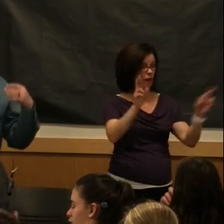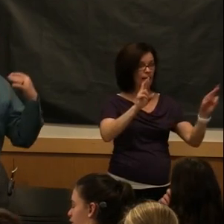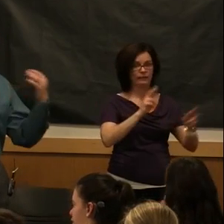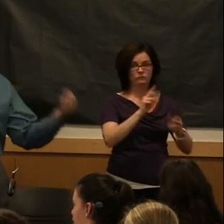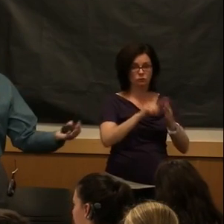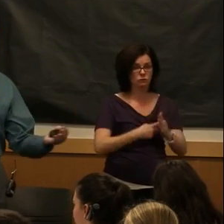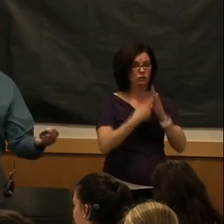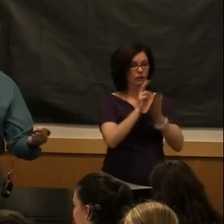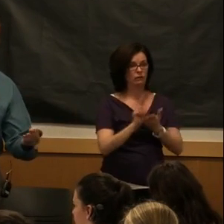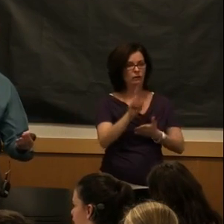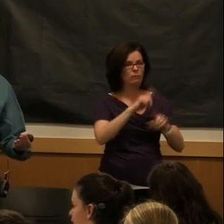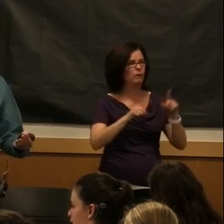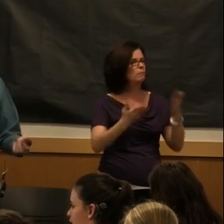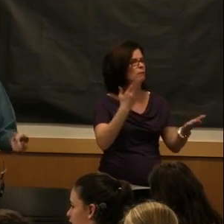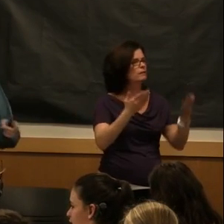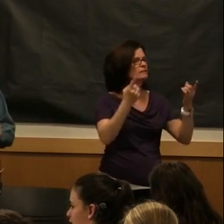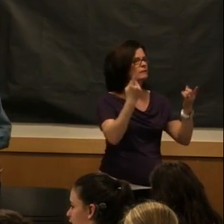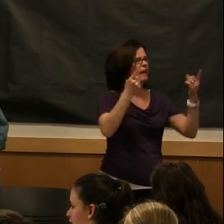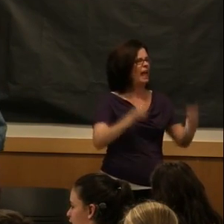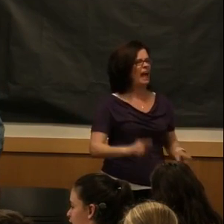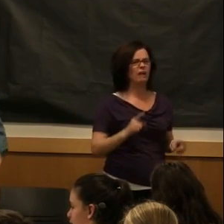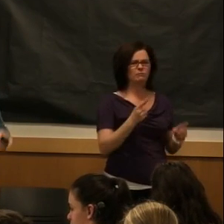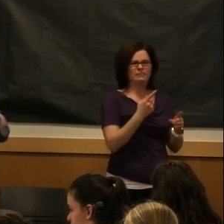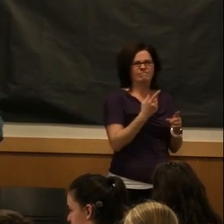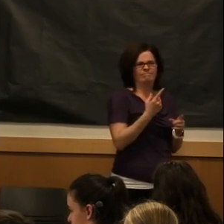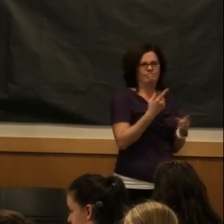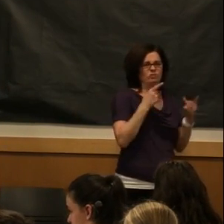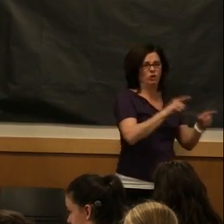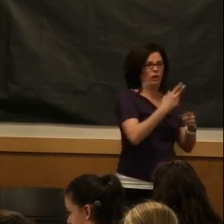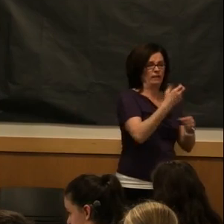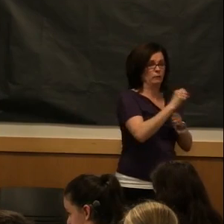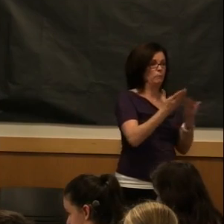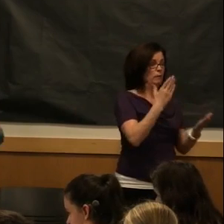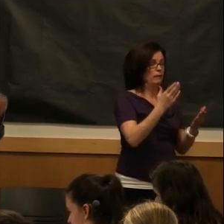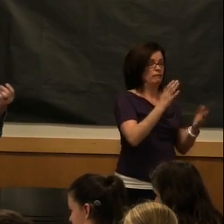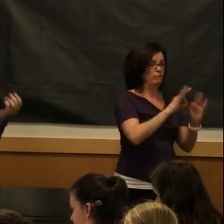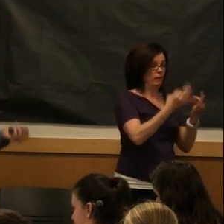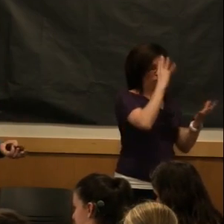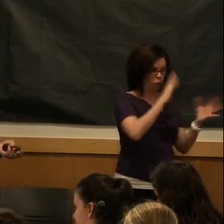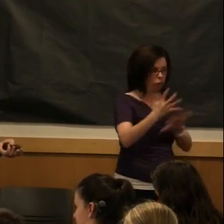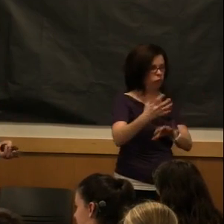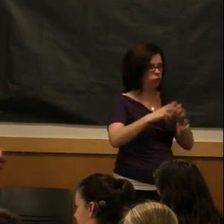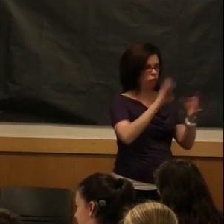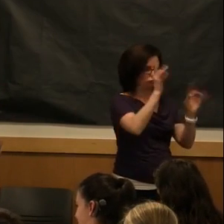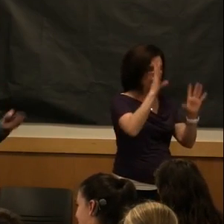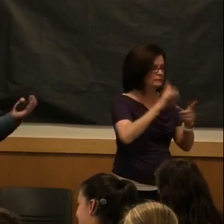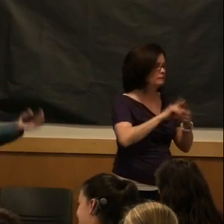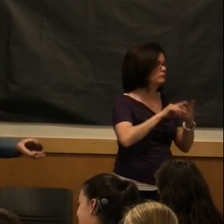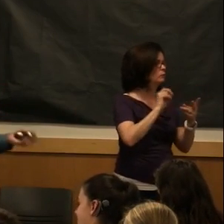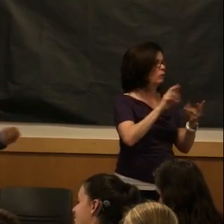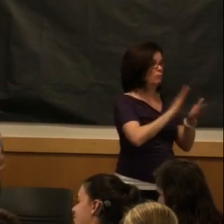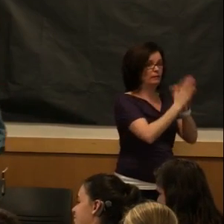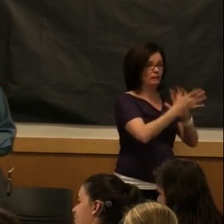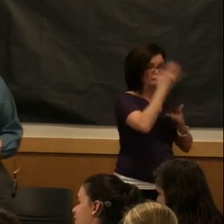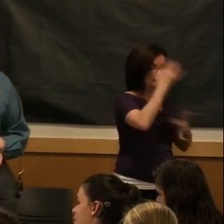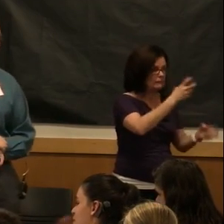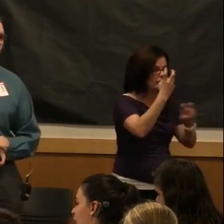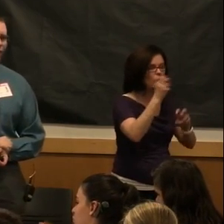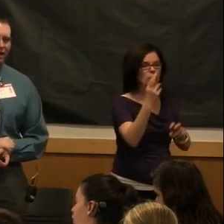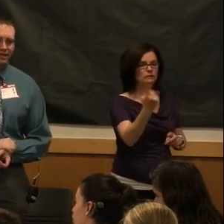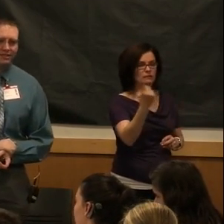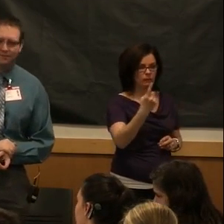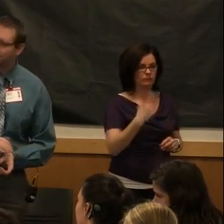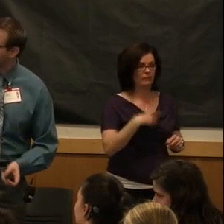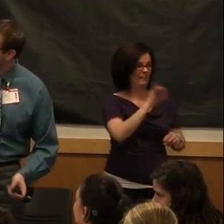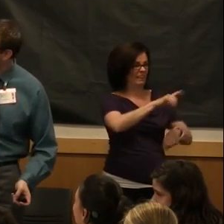but something happened to you throughout high school. You got sick. Something happened in the family. Things like those things happen. You didn't realize how important high